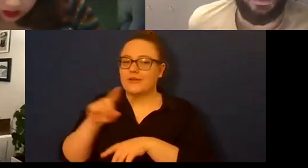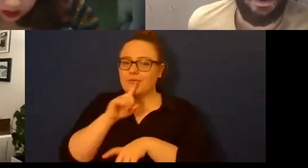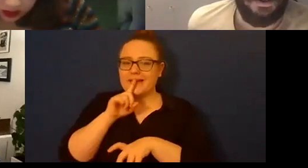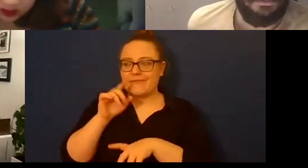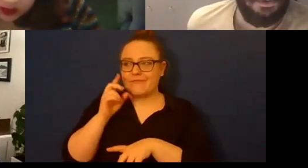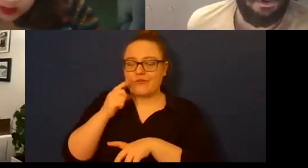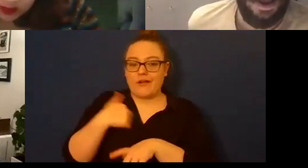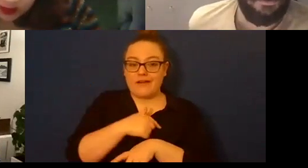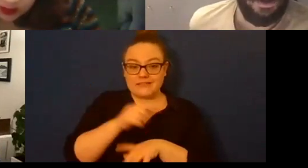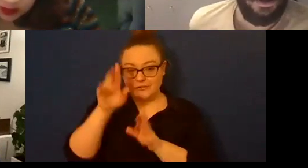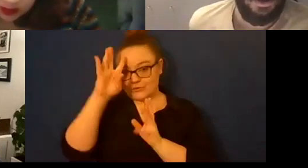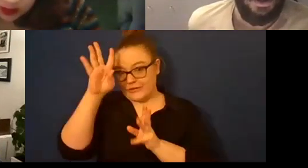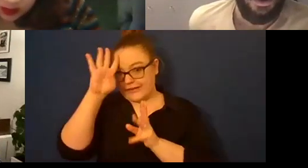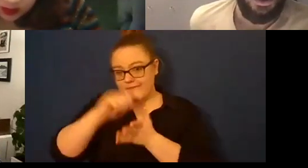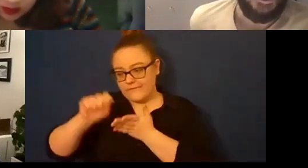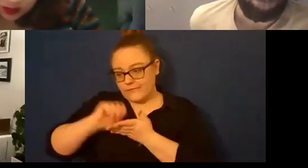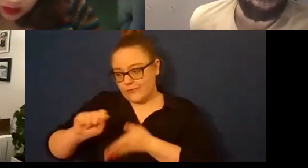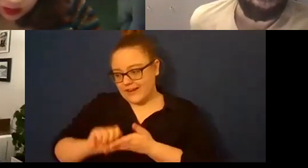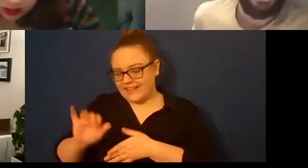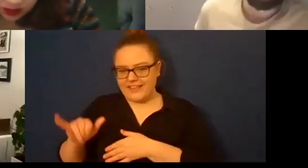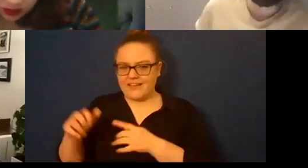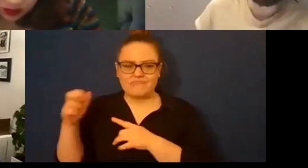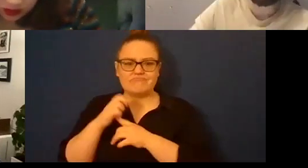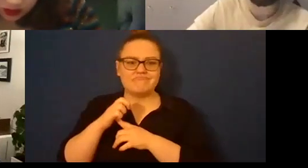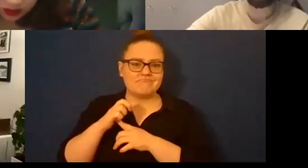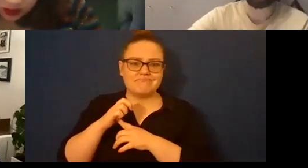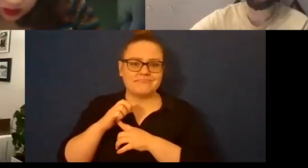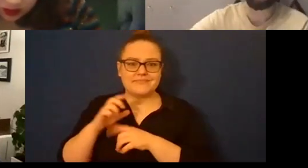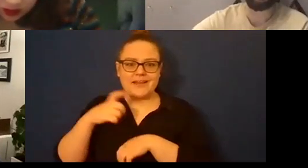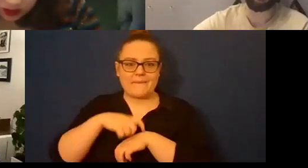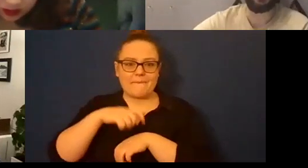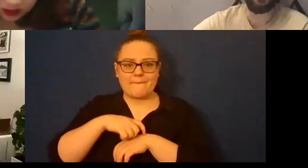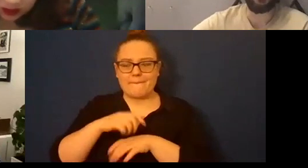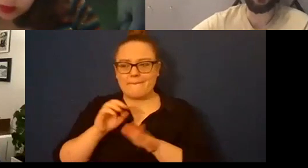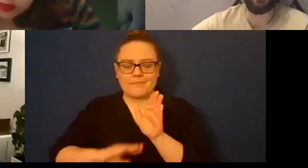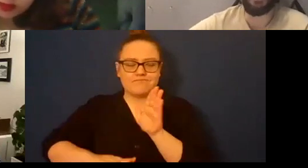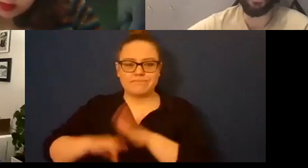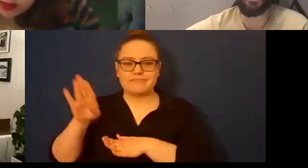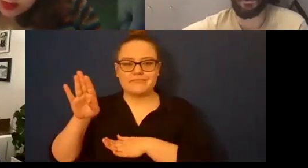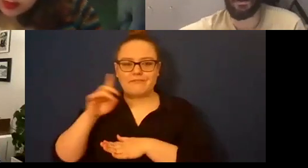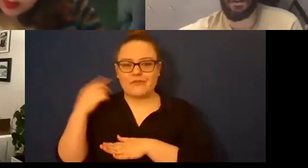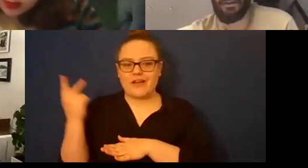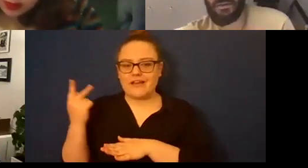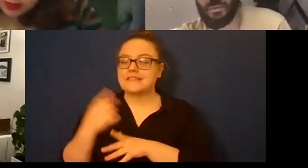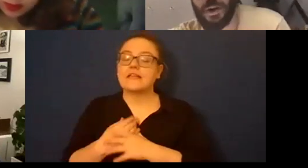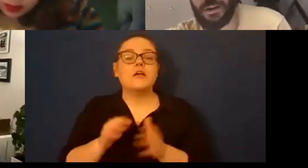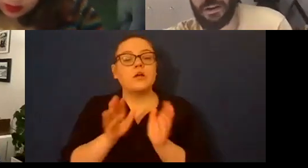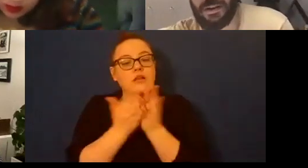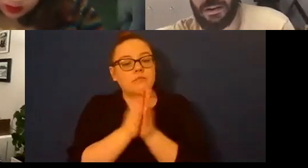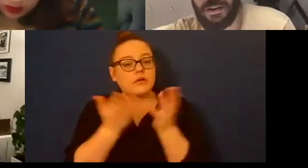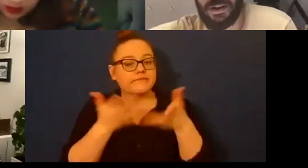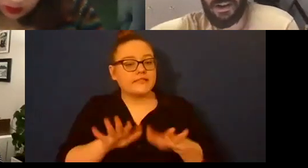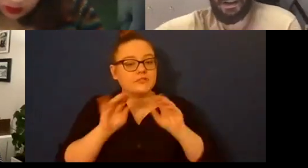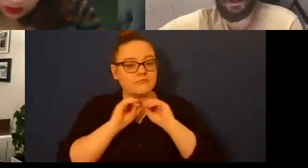us um creatively um and then uh and then you know the book came out and one